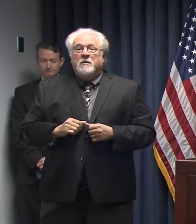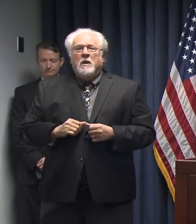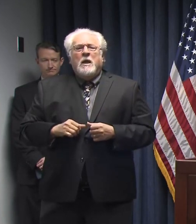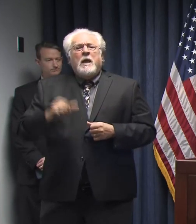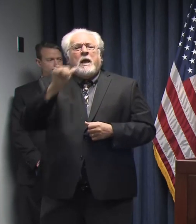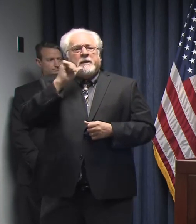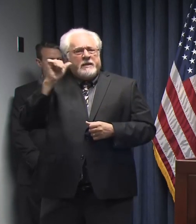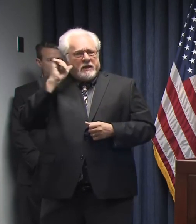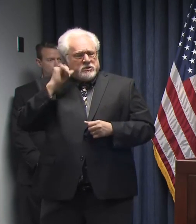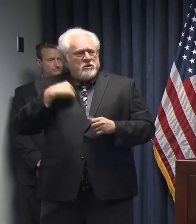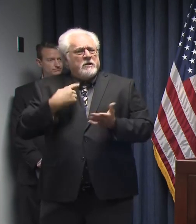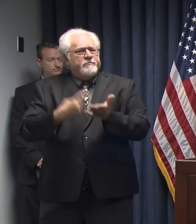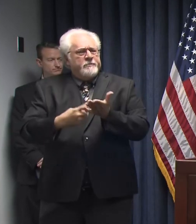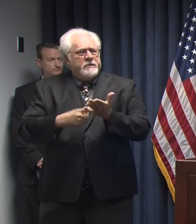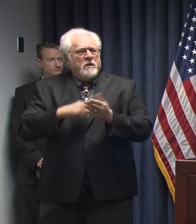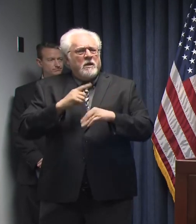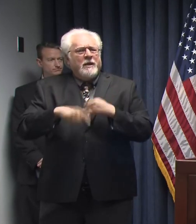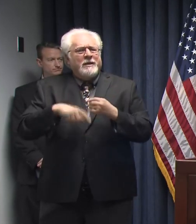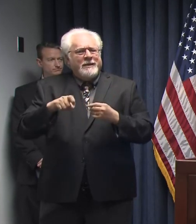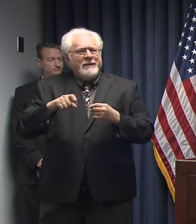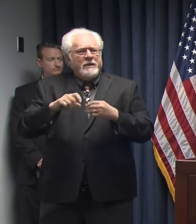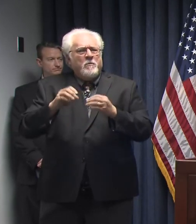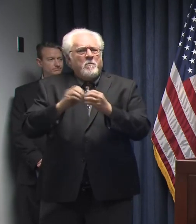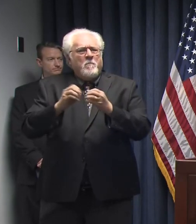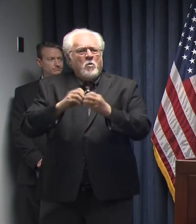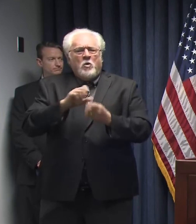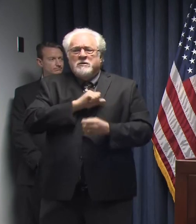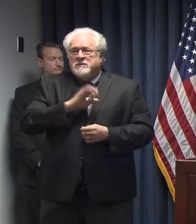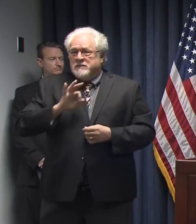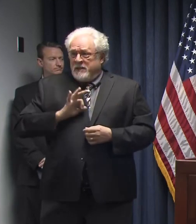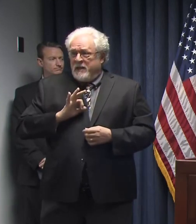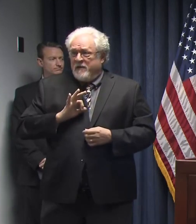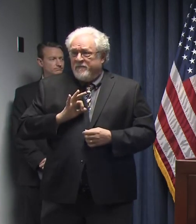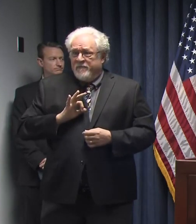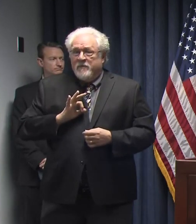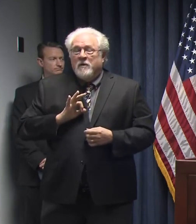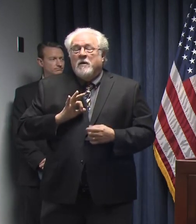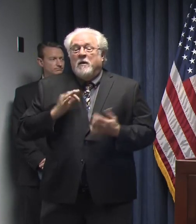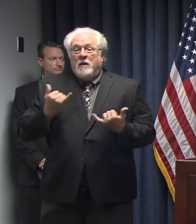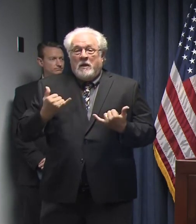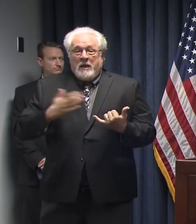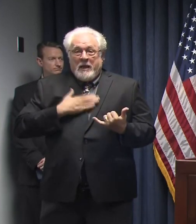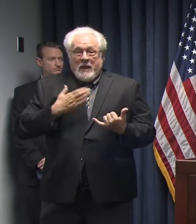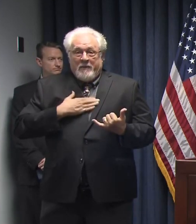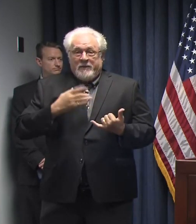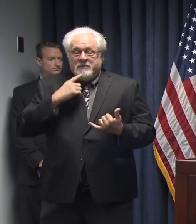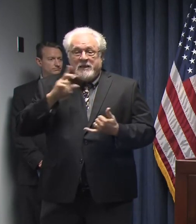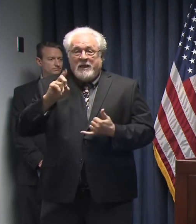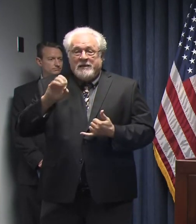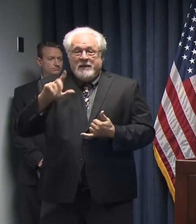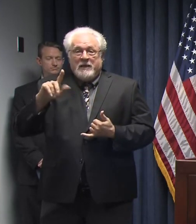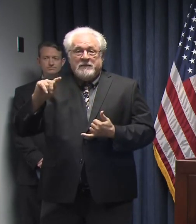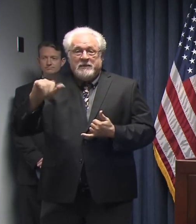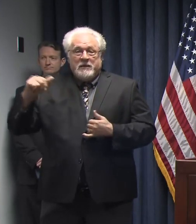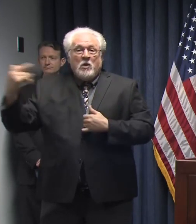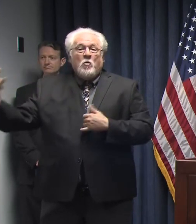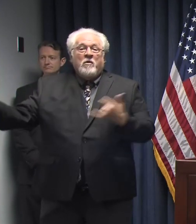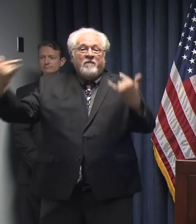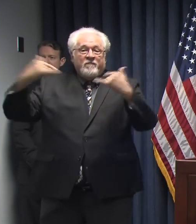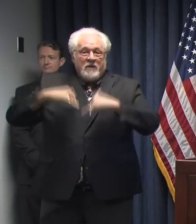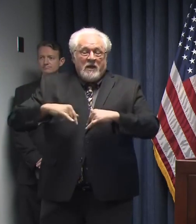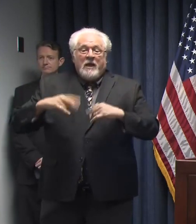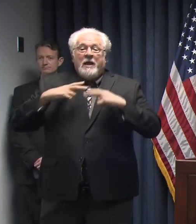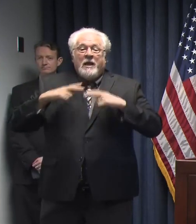Yesterday, I talked about how we need additional medical staffing. Today, I'm happy to say that Delta Airlines has offered to fly any health care